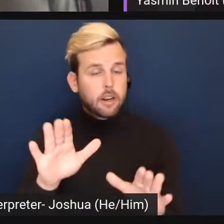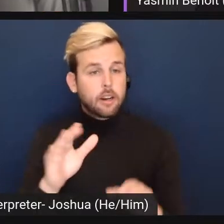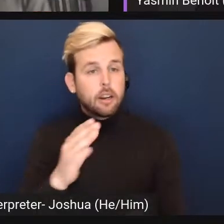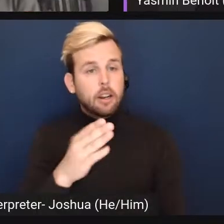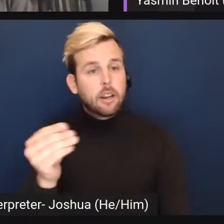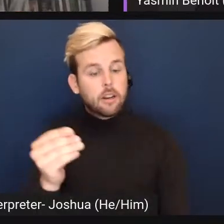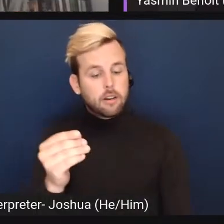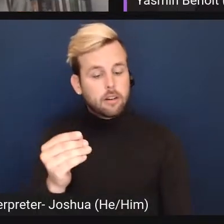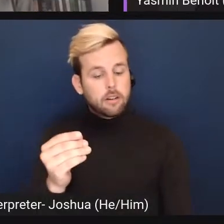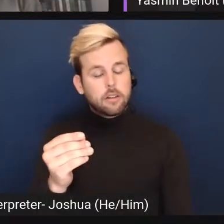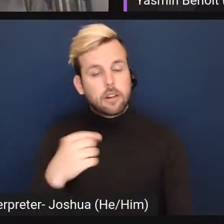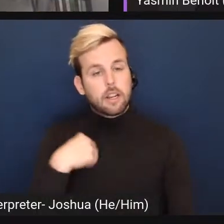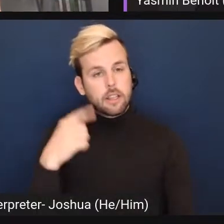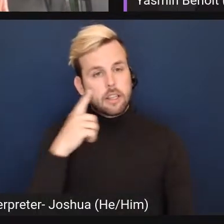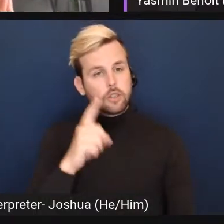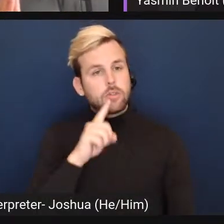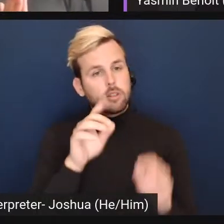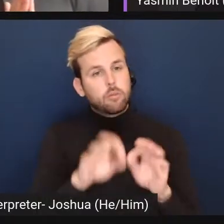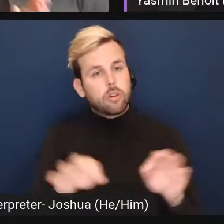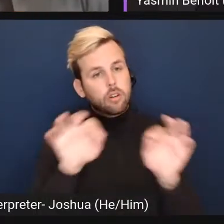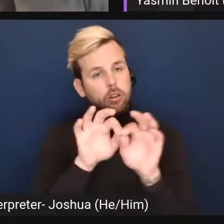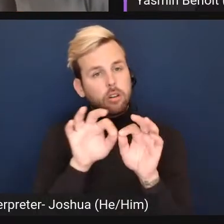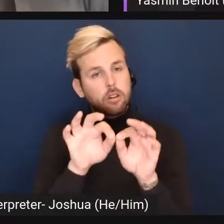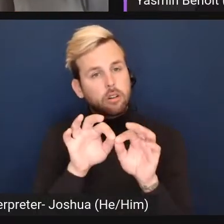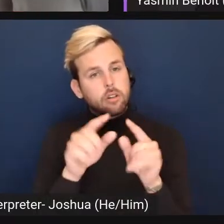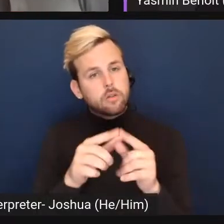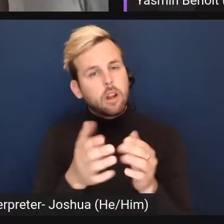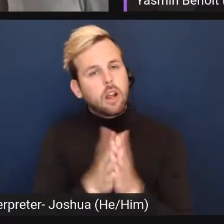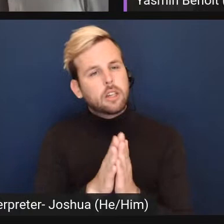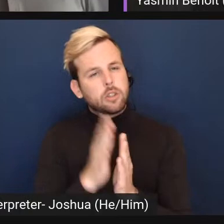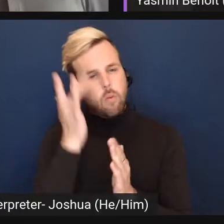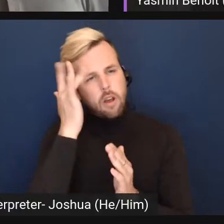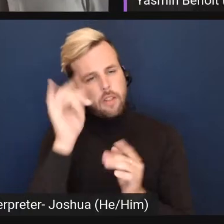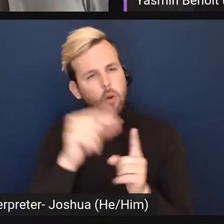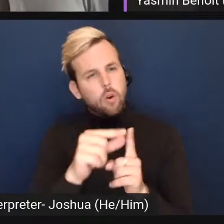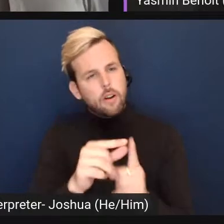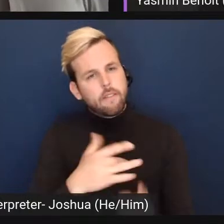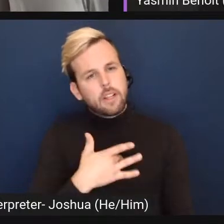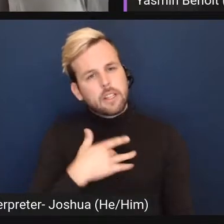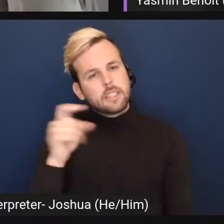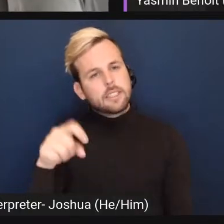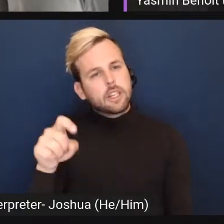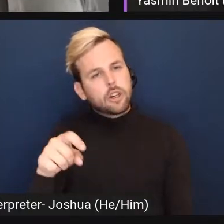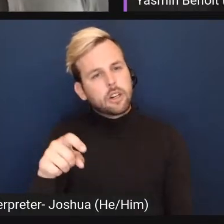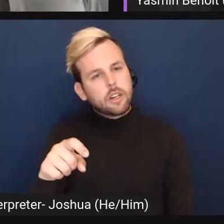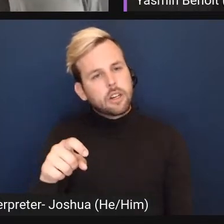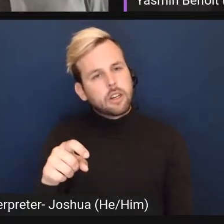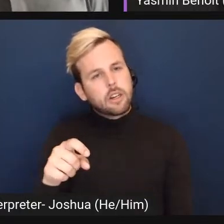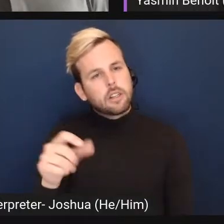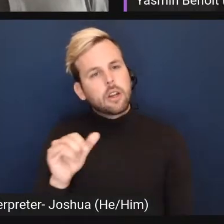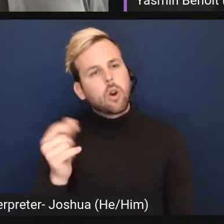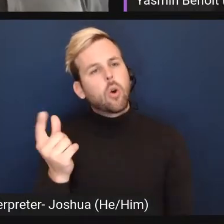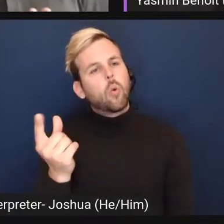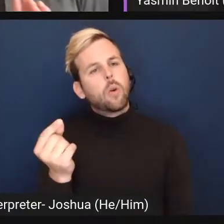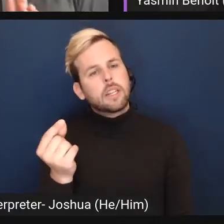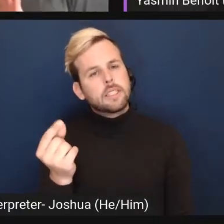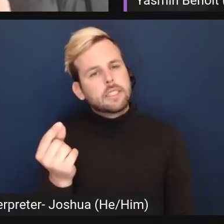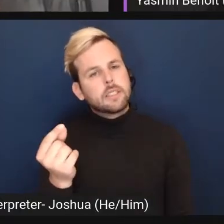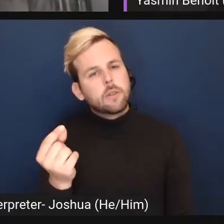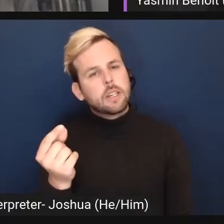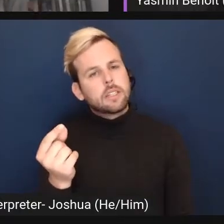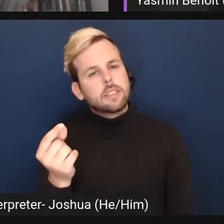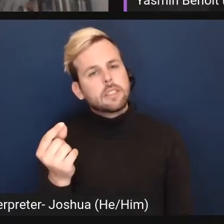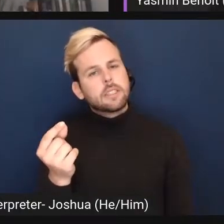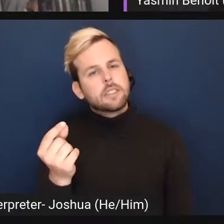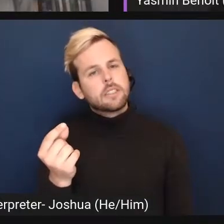I think it's really important to ask why that word feels so necessary. Like what, what is it? What is